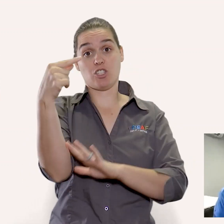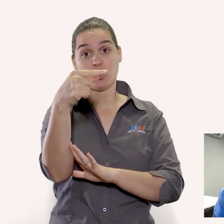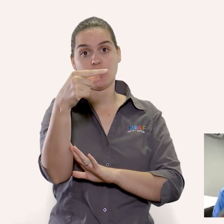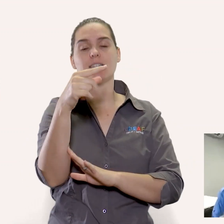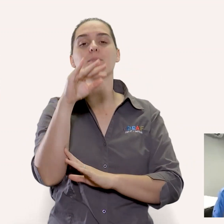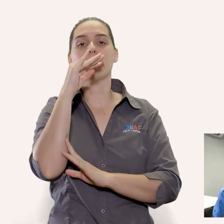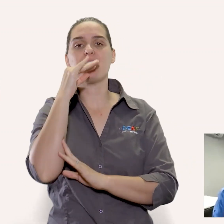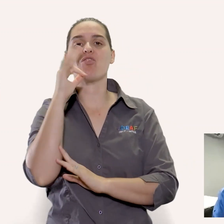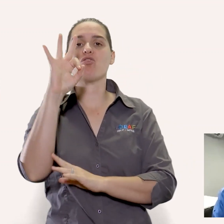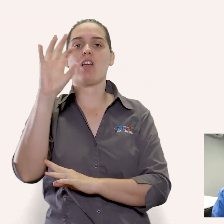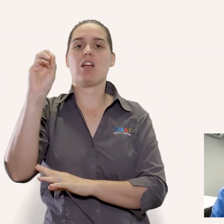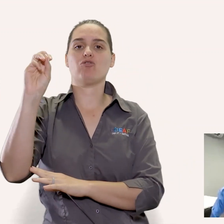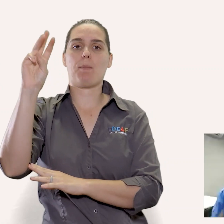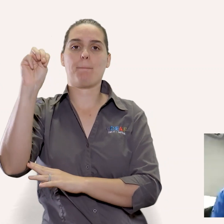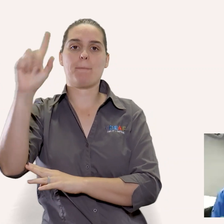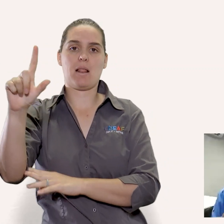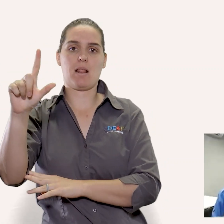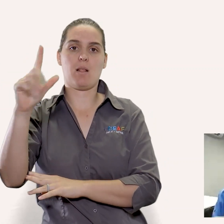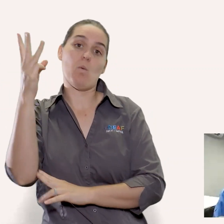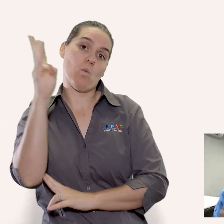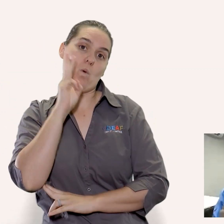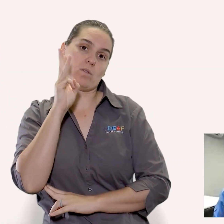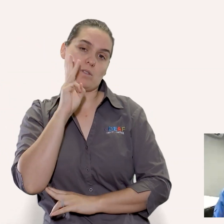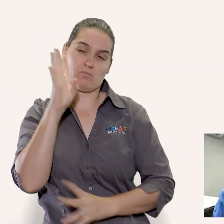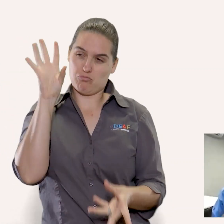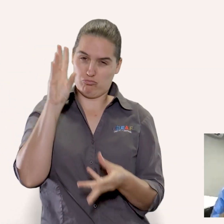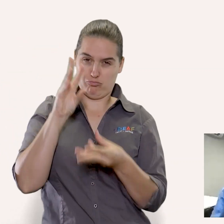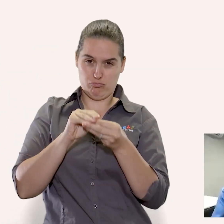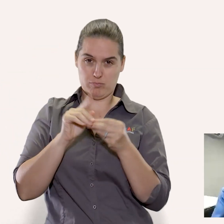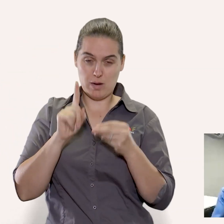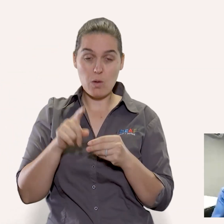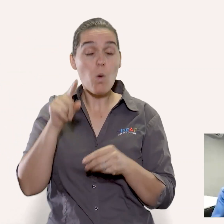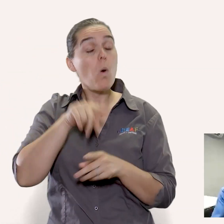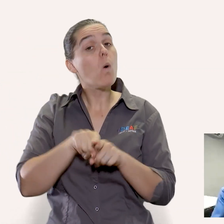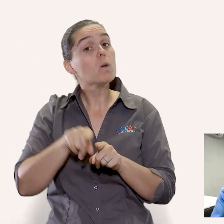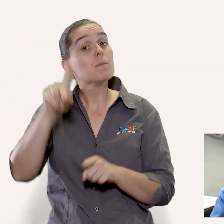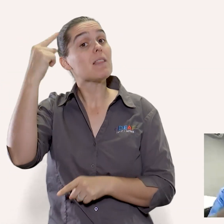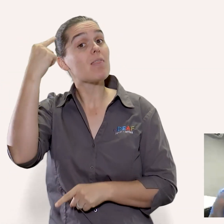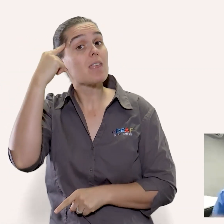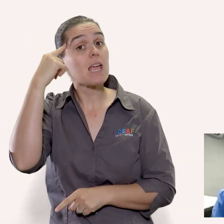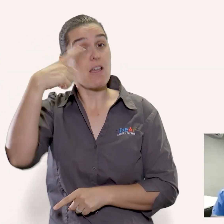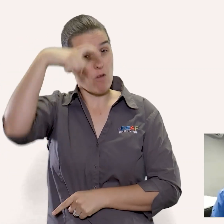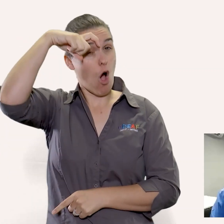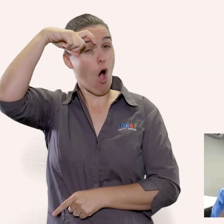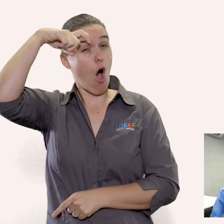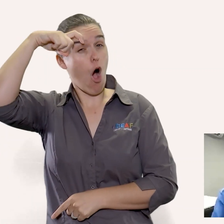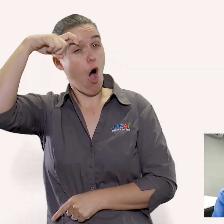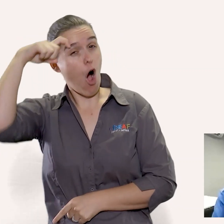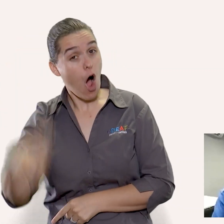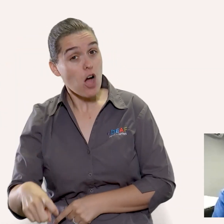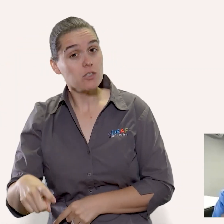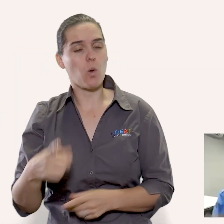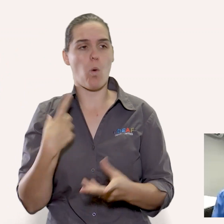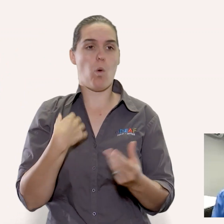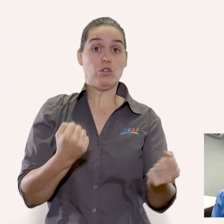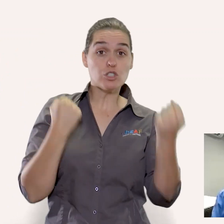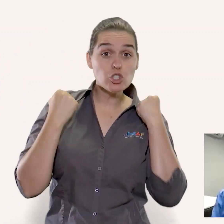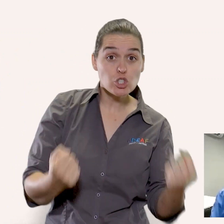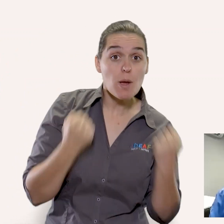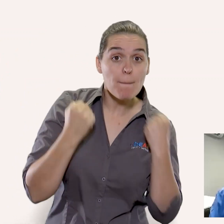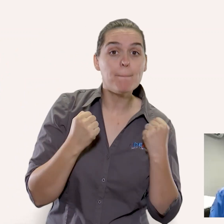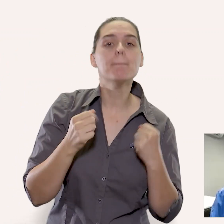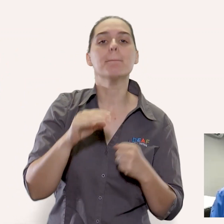so you need to calculate that and then you obviously have to take into account are you in winter where you are are you in summer is it a hot day were you